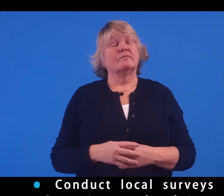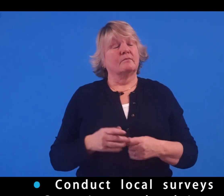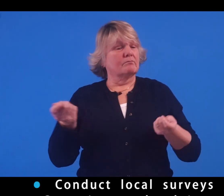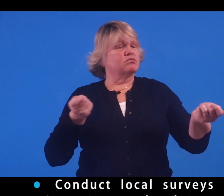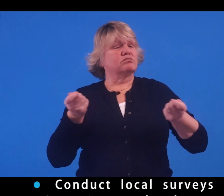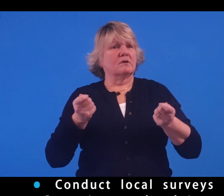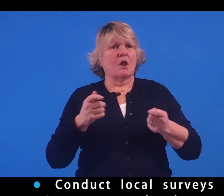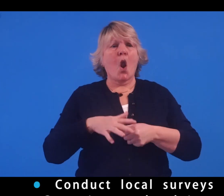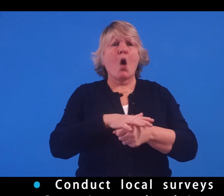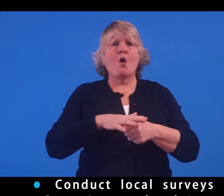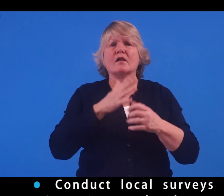Conduct local surveys.